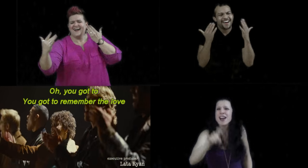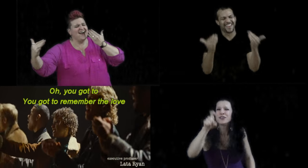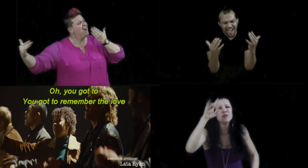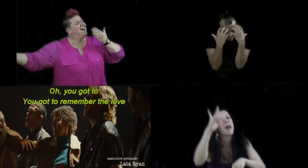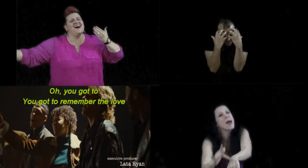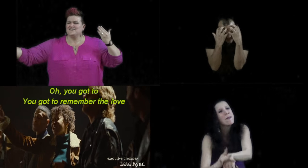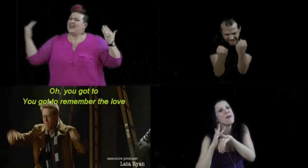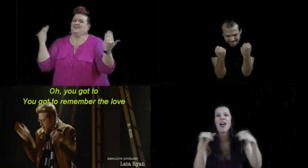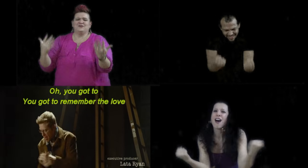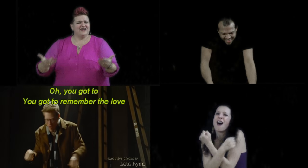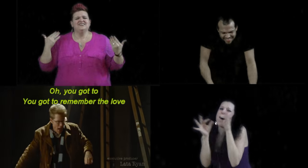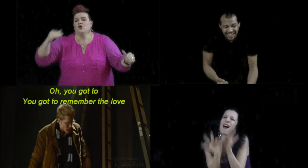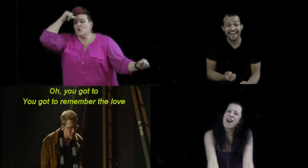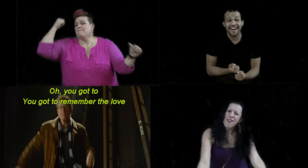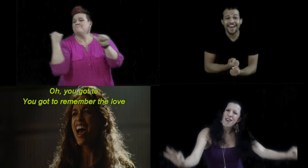525,600 minutes. 526,600 minutes. 525,600 minutes.